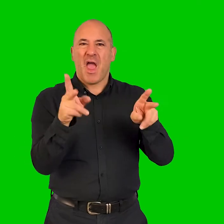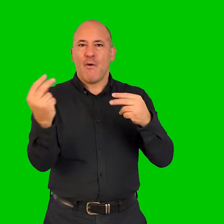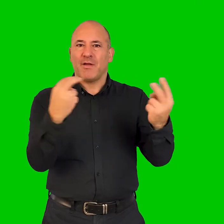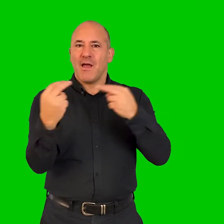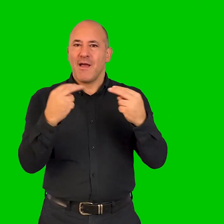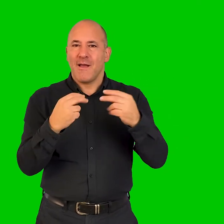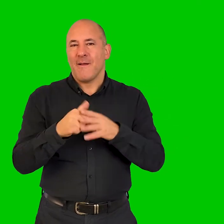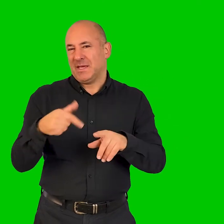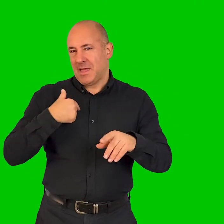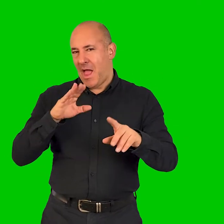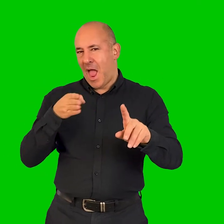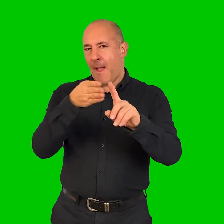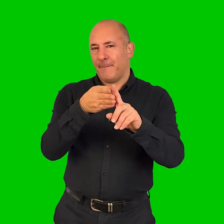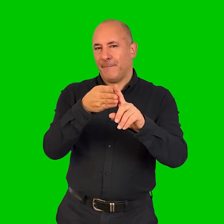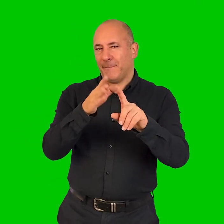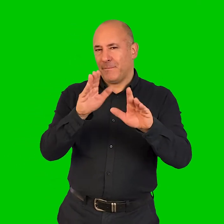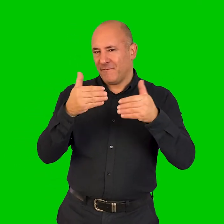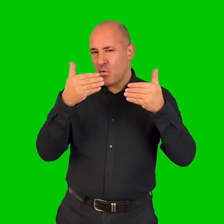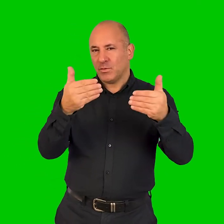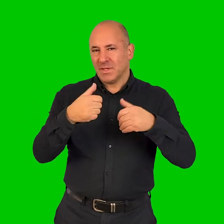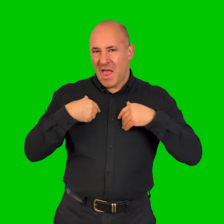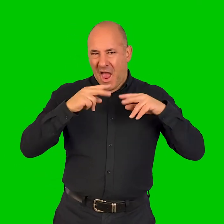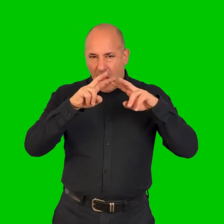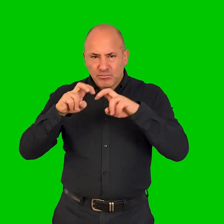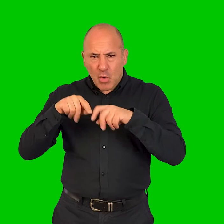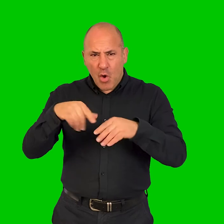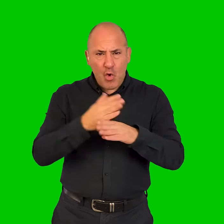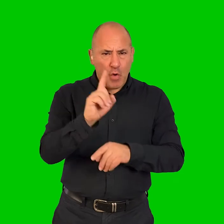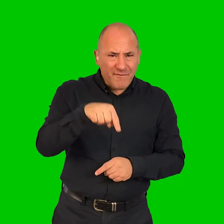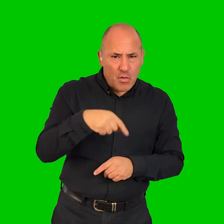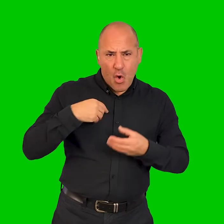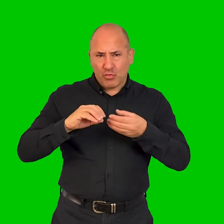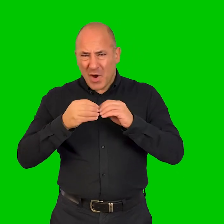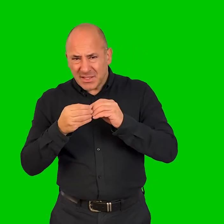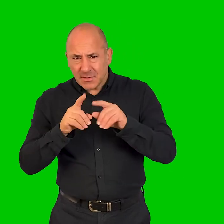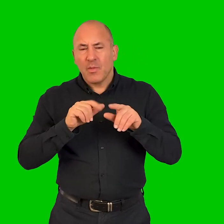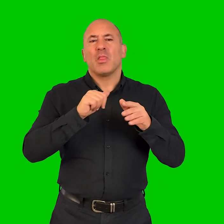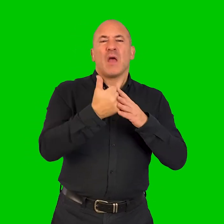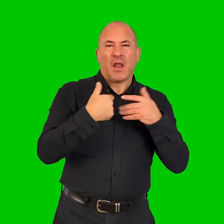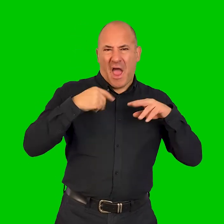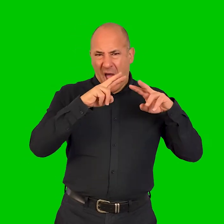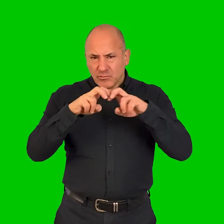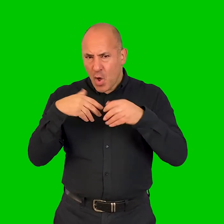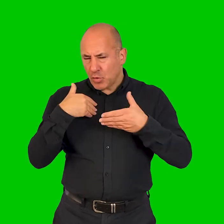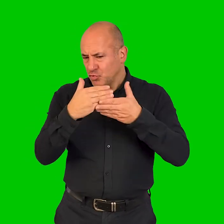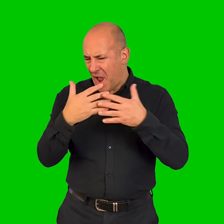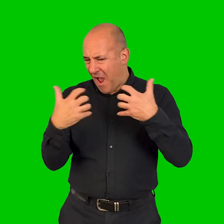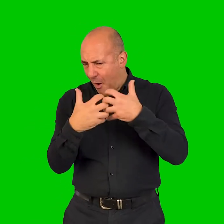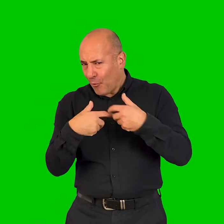what I'm aiming to do going forward, is that I explore the purpose of the work I'm creating, and then explore then how I share that